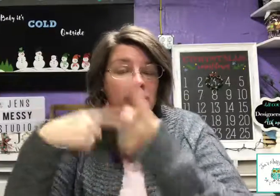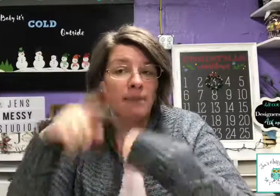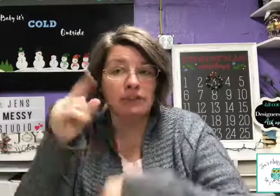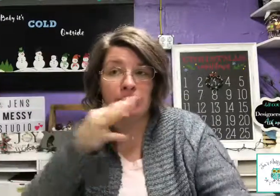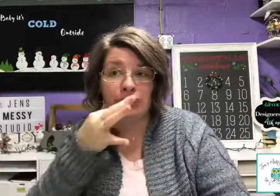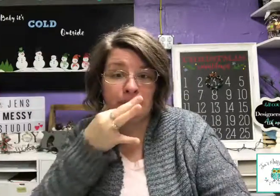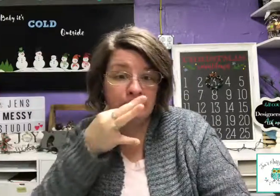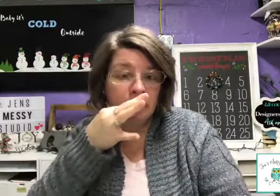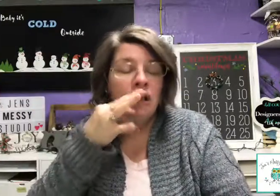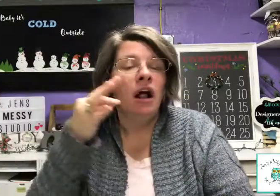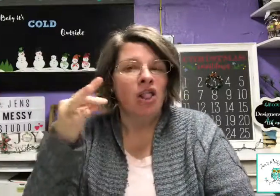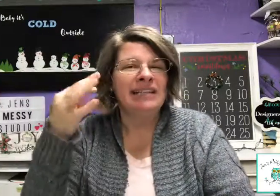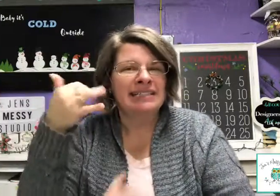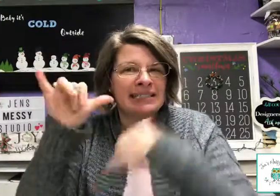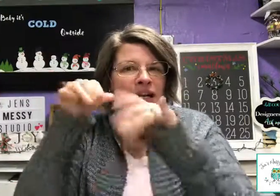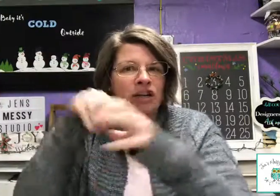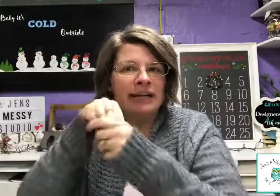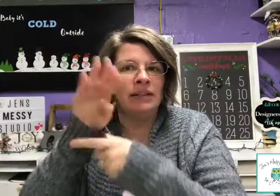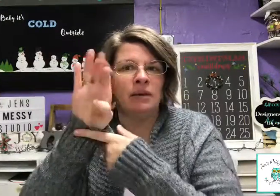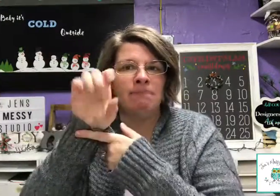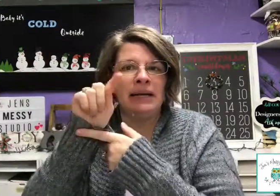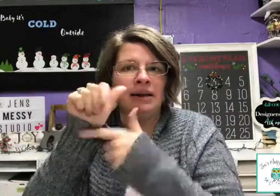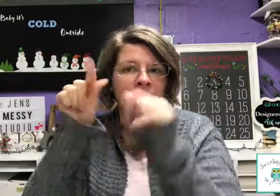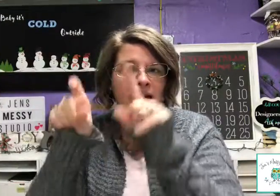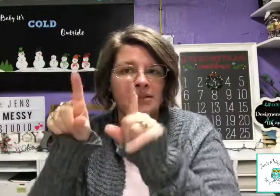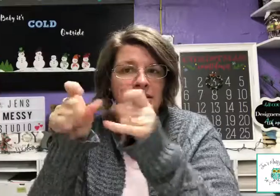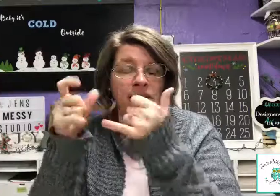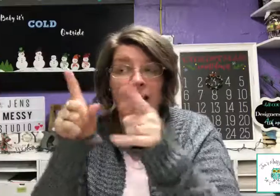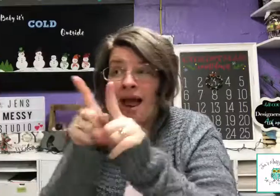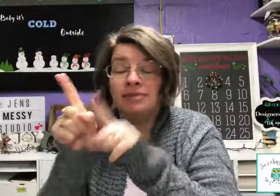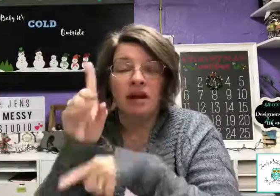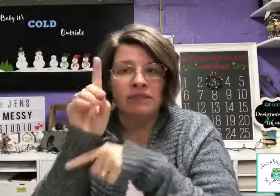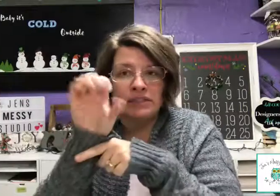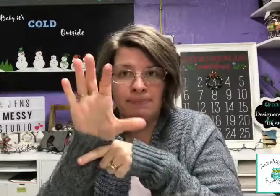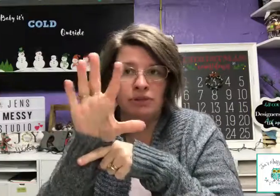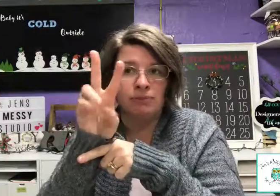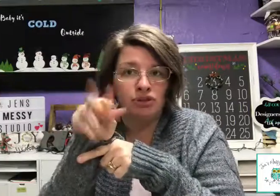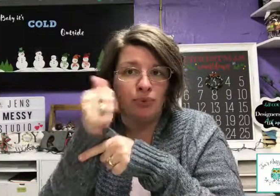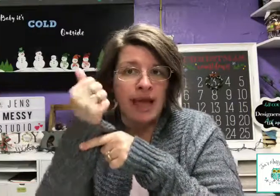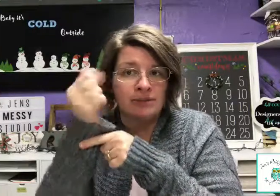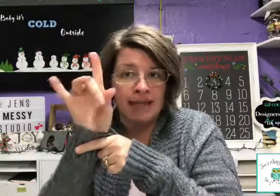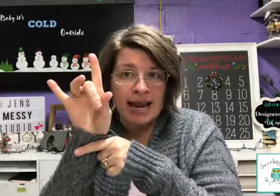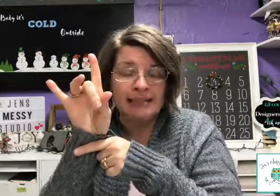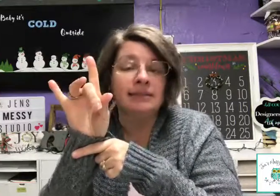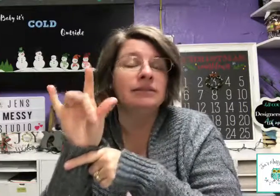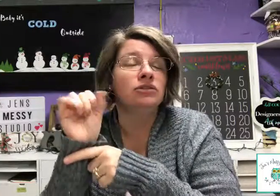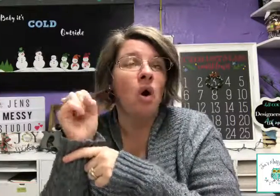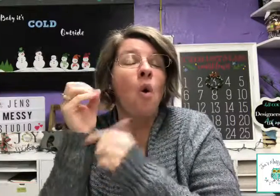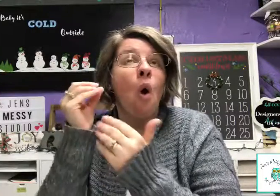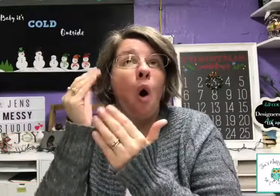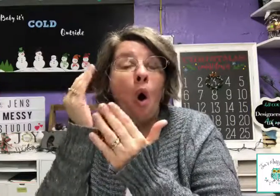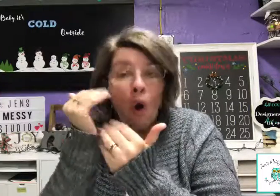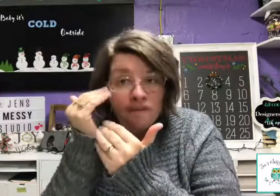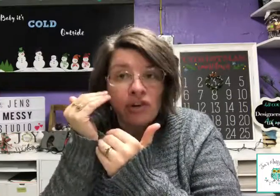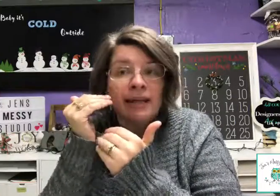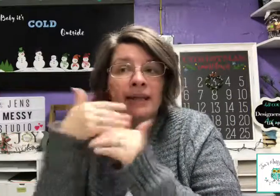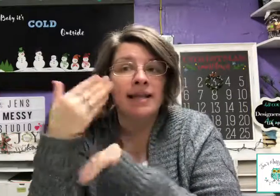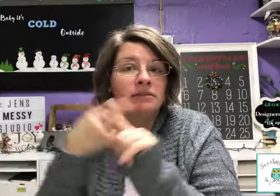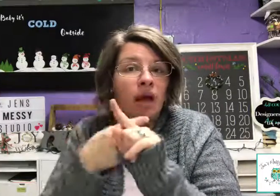to come into you. It's still here to feed our chapter. After of 2018. opening next